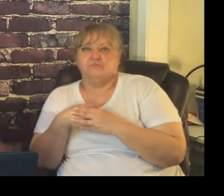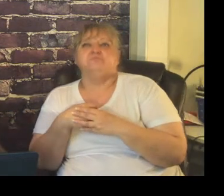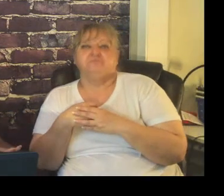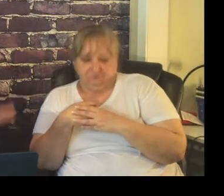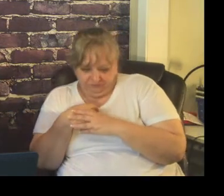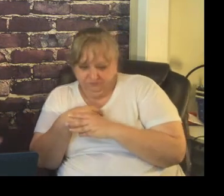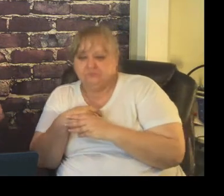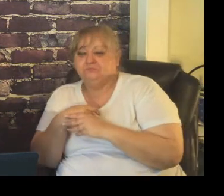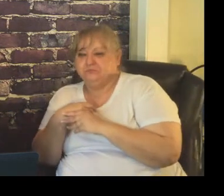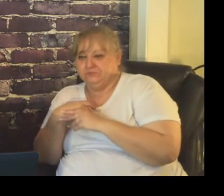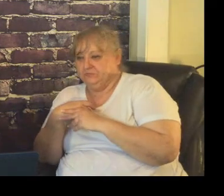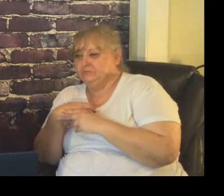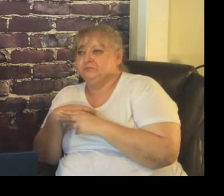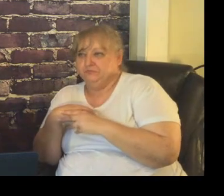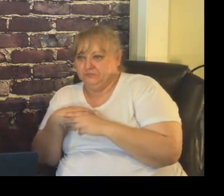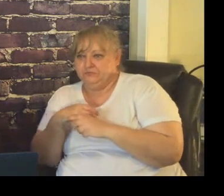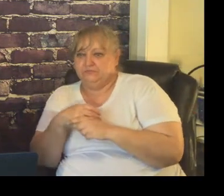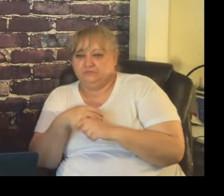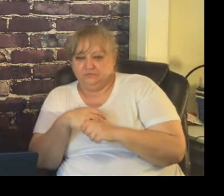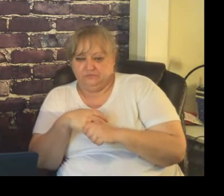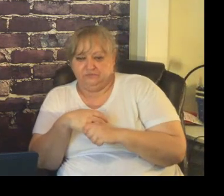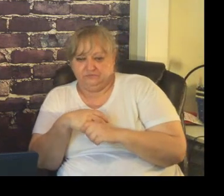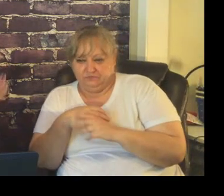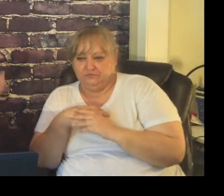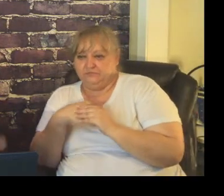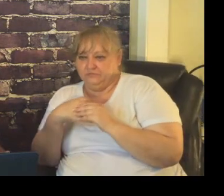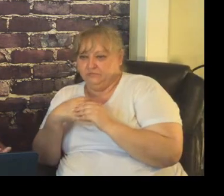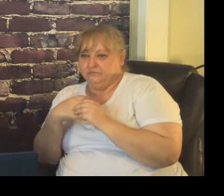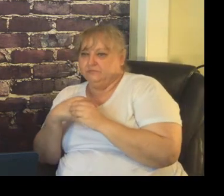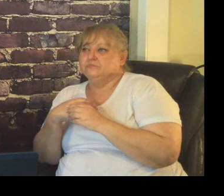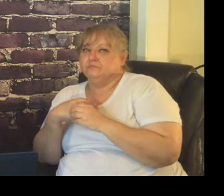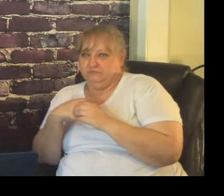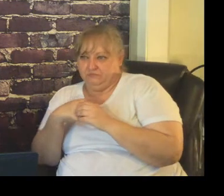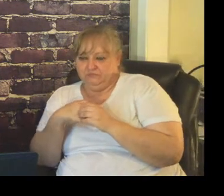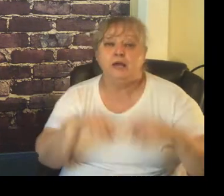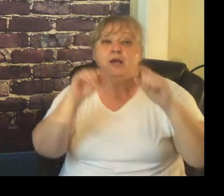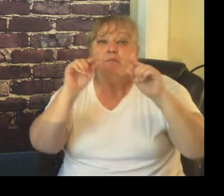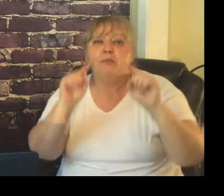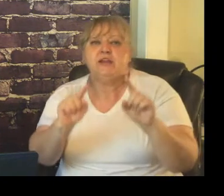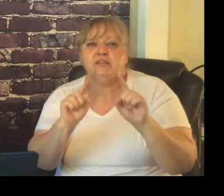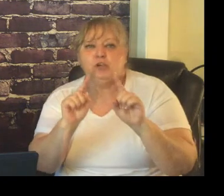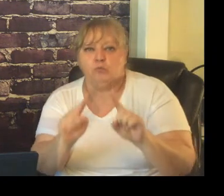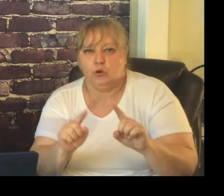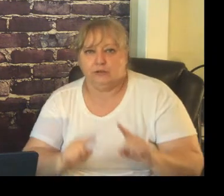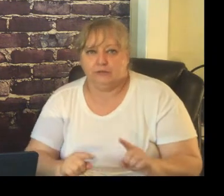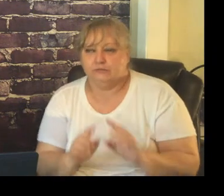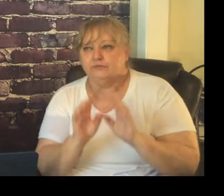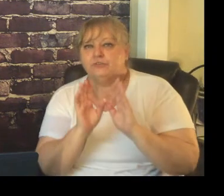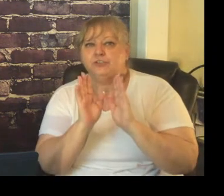sit down whatever your signal is to get everybody to be quiet and sit down do it parents on board so